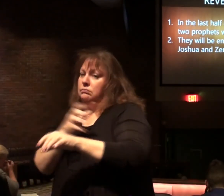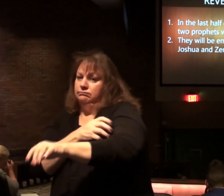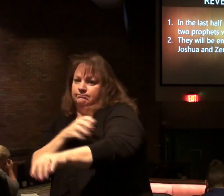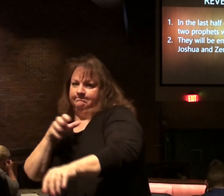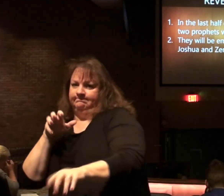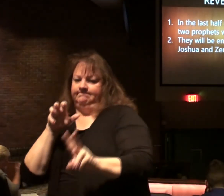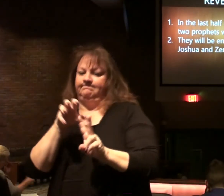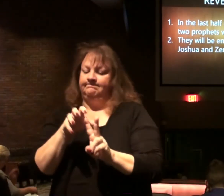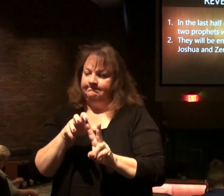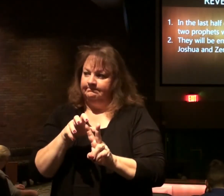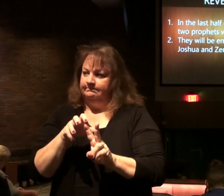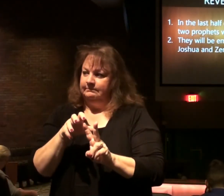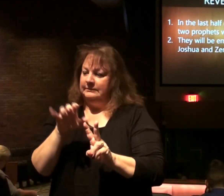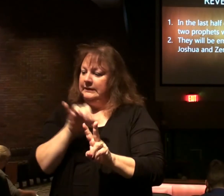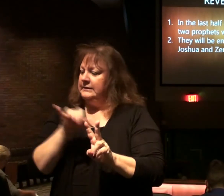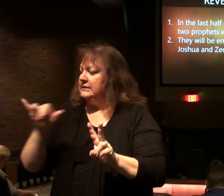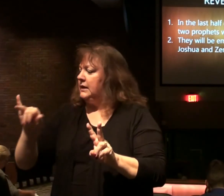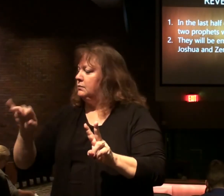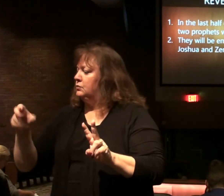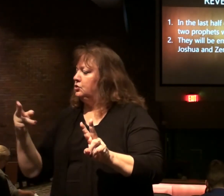Like Joshua. Zerubbabel.